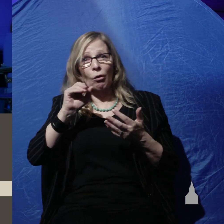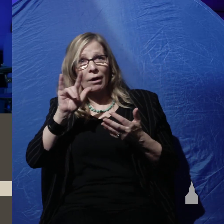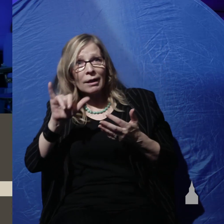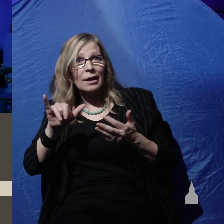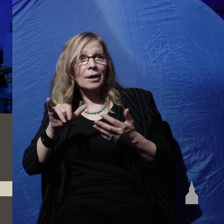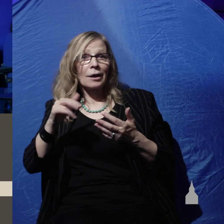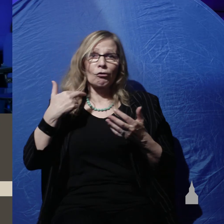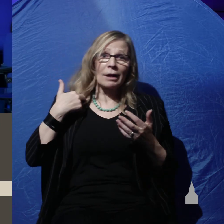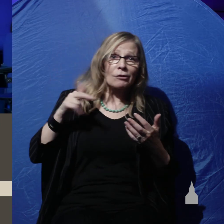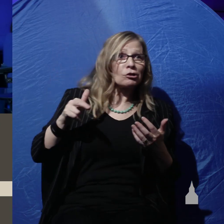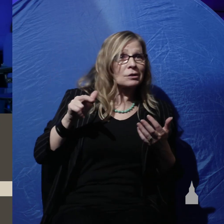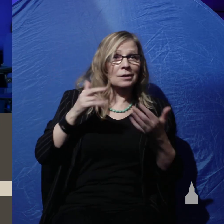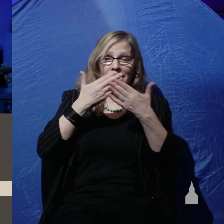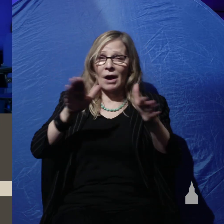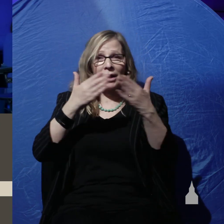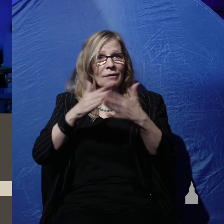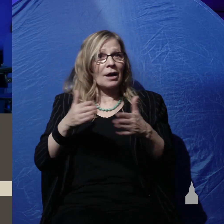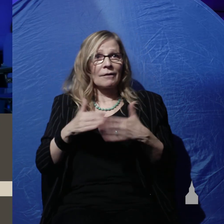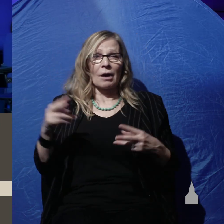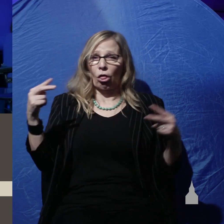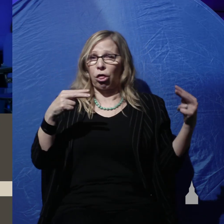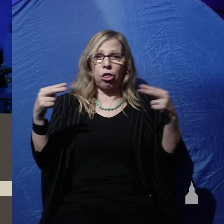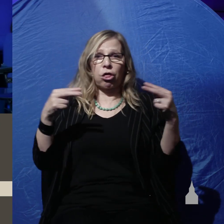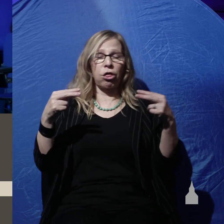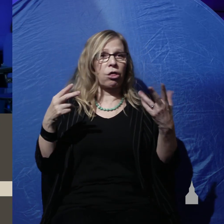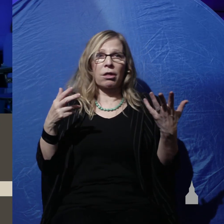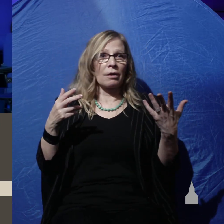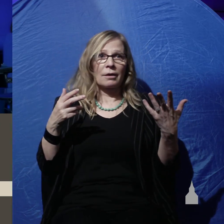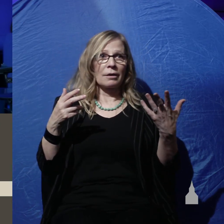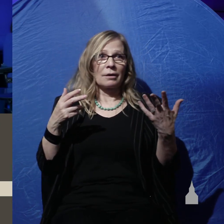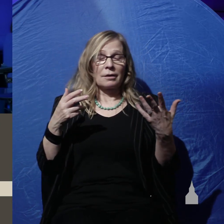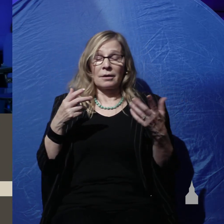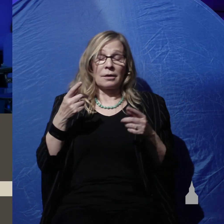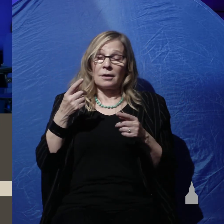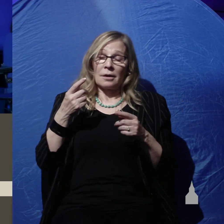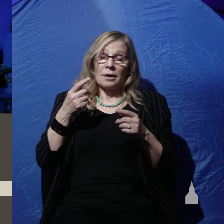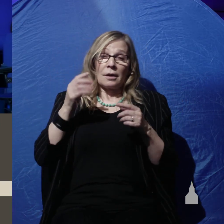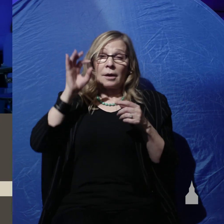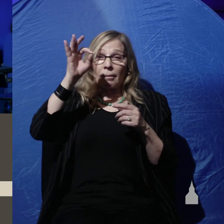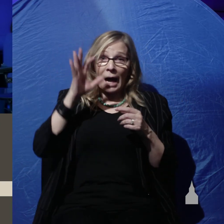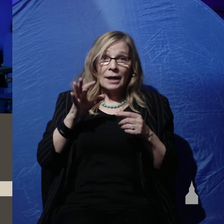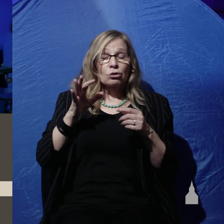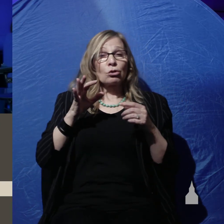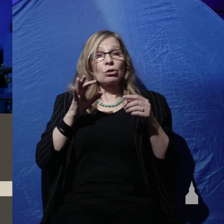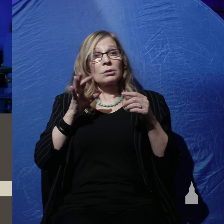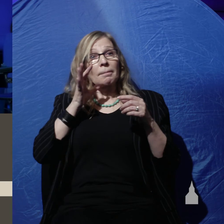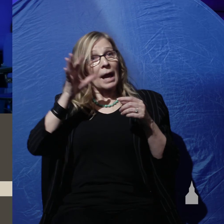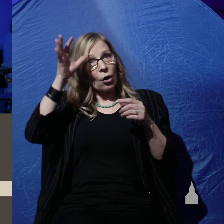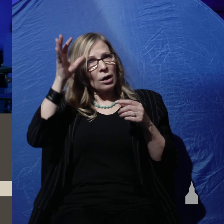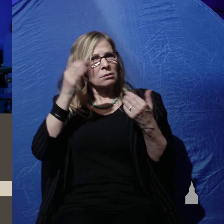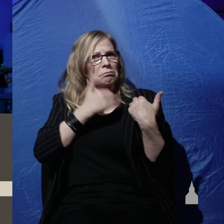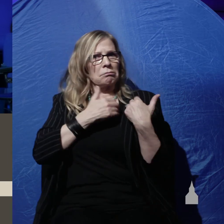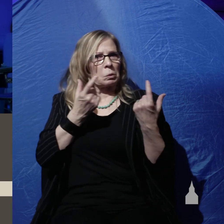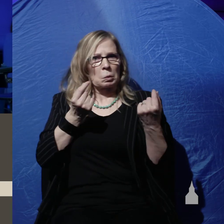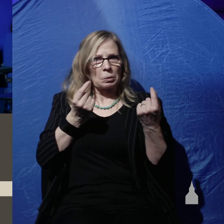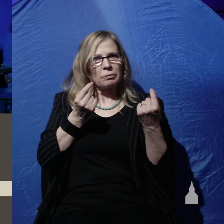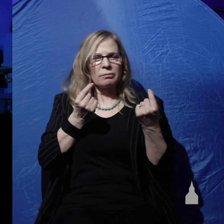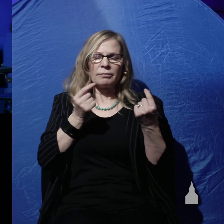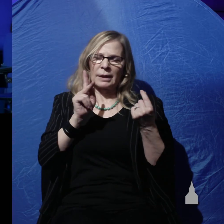generation and Ken explains what pastors and parents can do about that to stand for the soul of our nation so